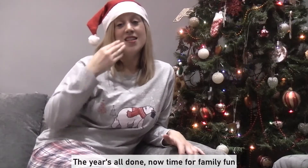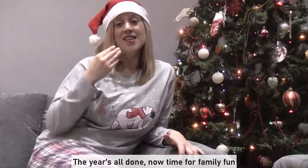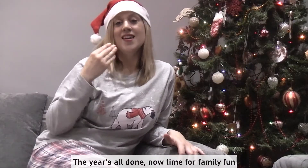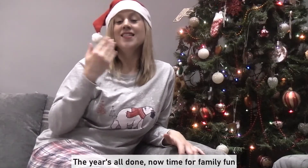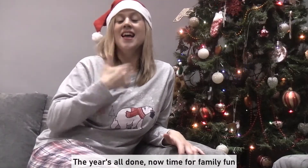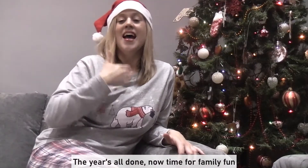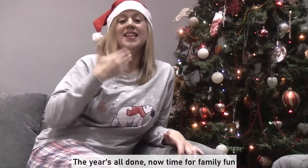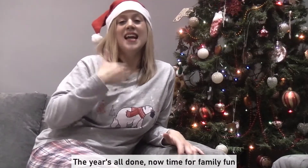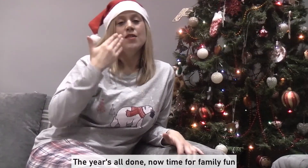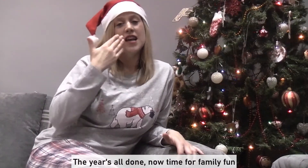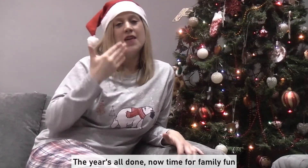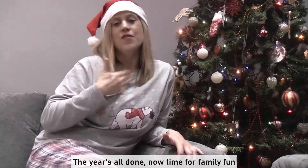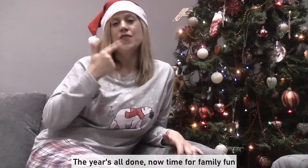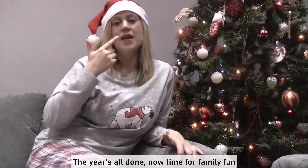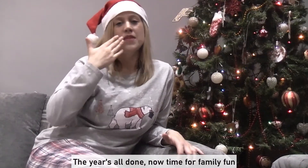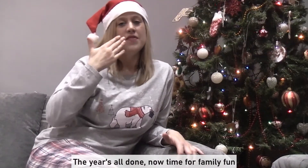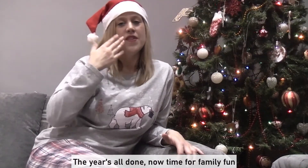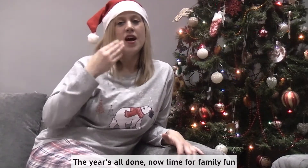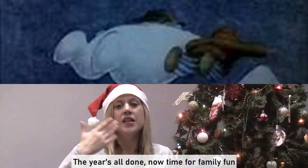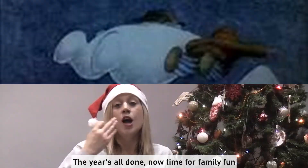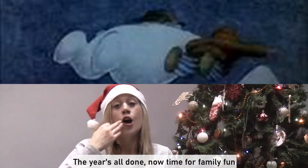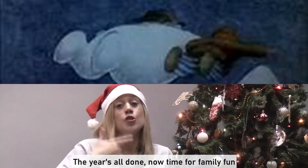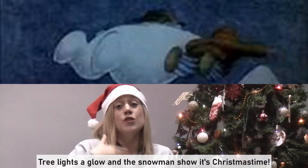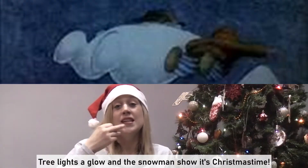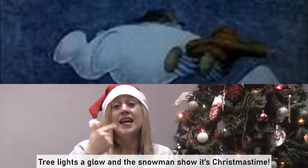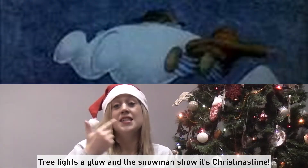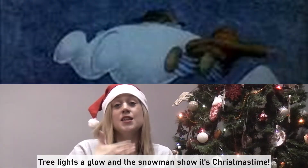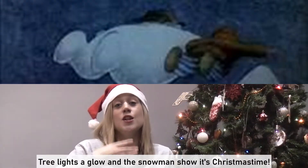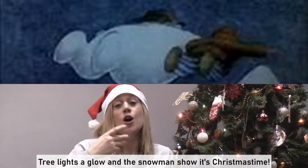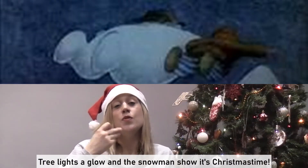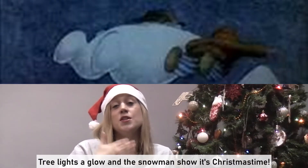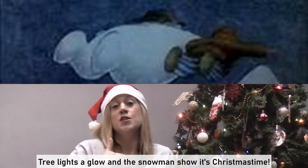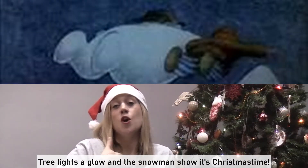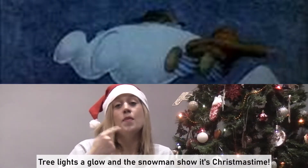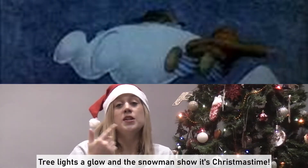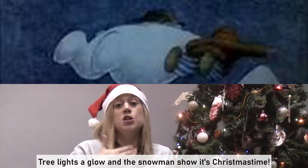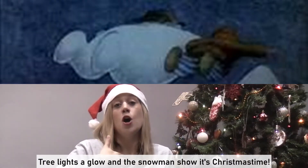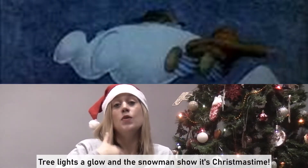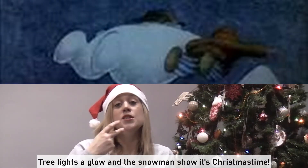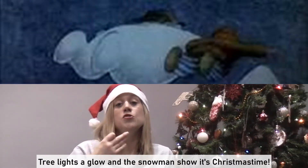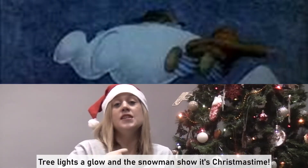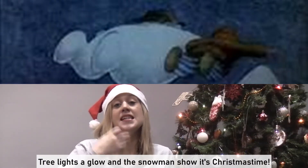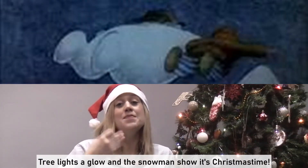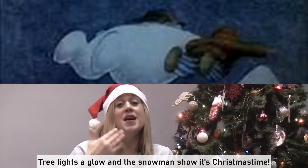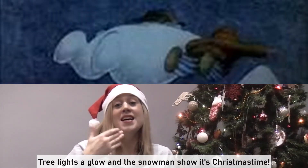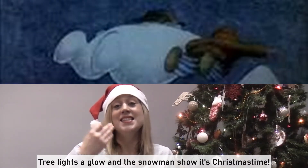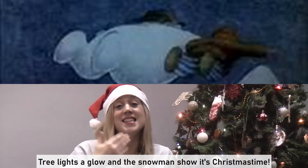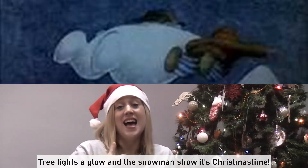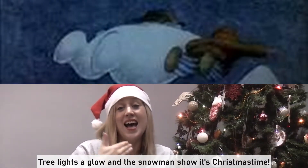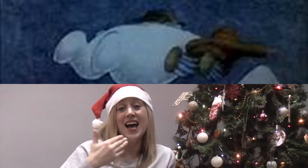all done Now time for family fun Tree lights are glow on snow And show it's Christmas time